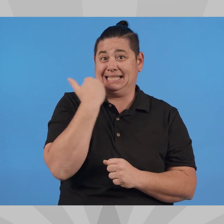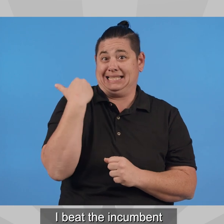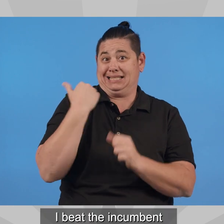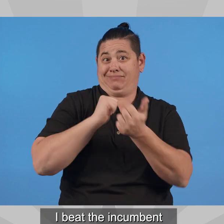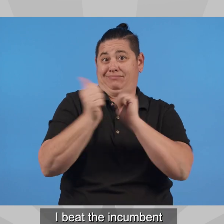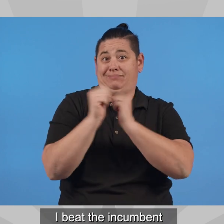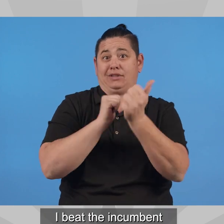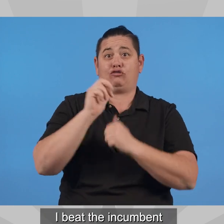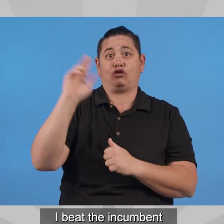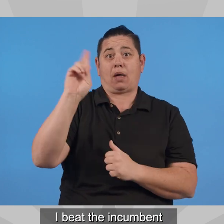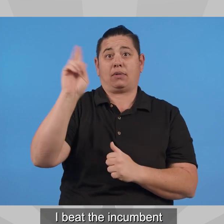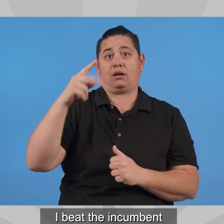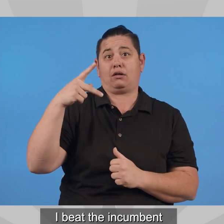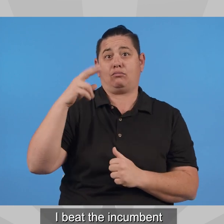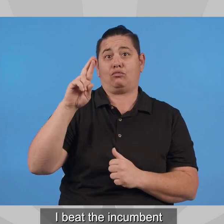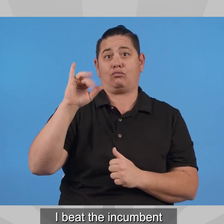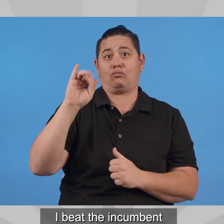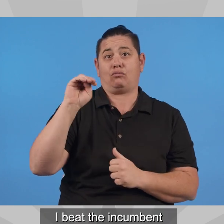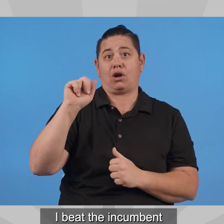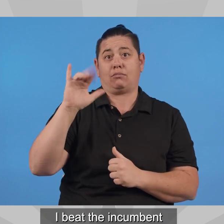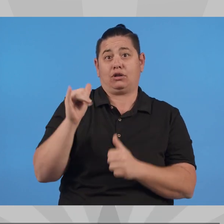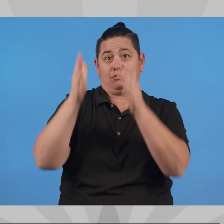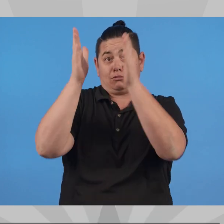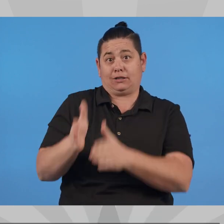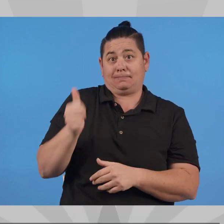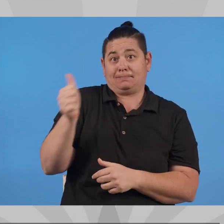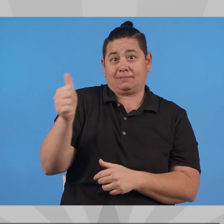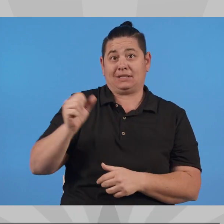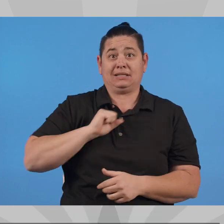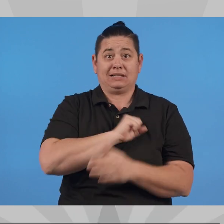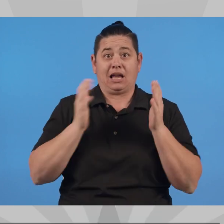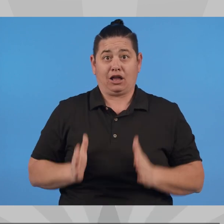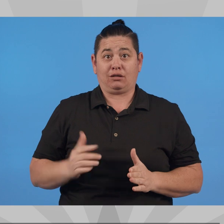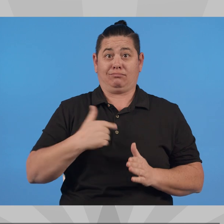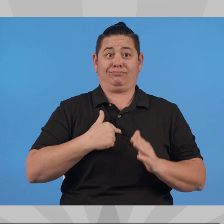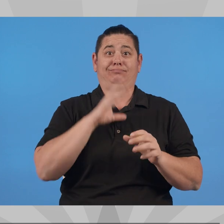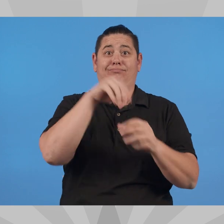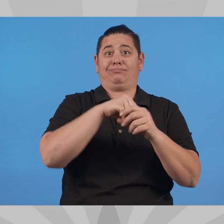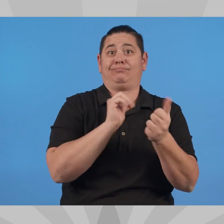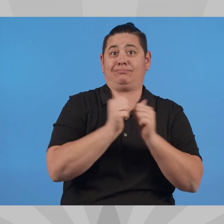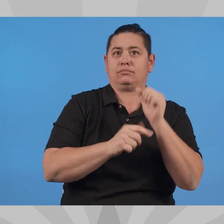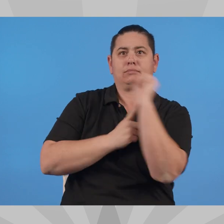I beat the incumbent senator with nearly twice as many votes in the Republican primary.